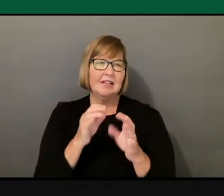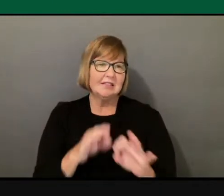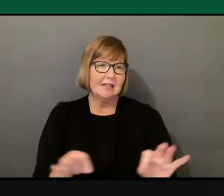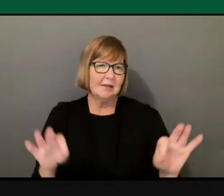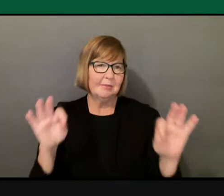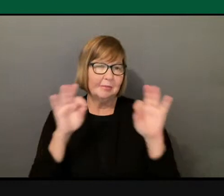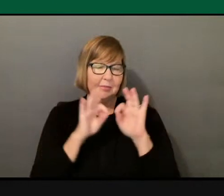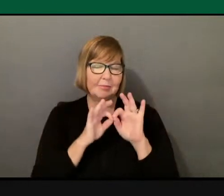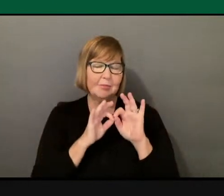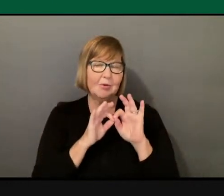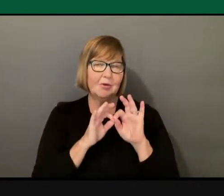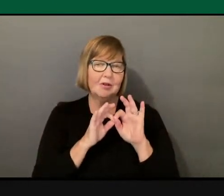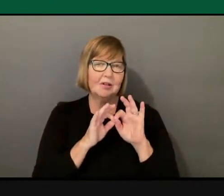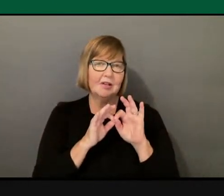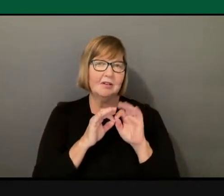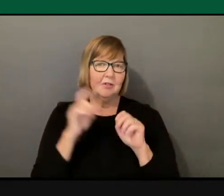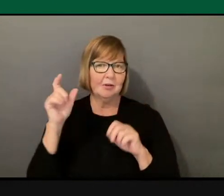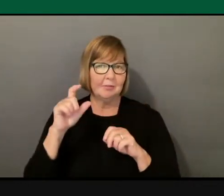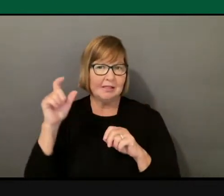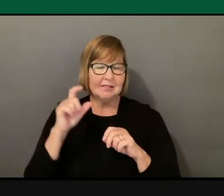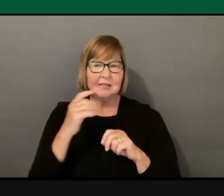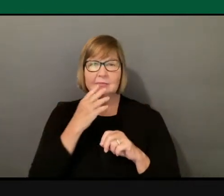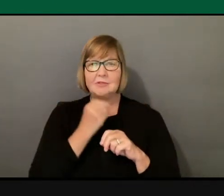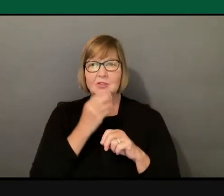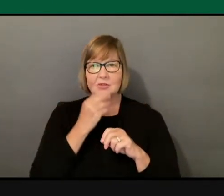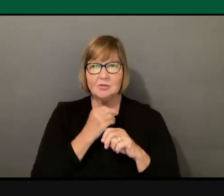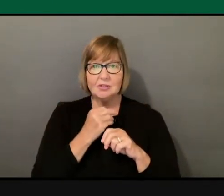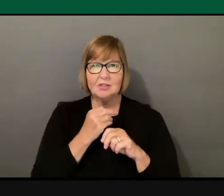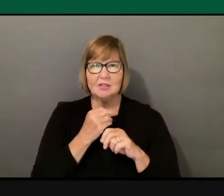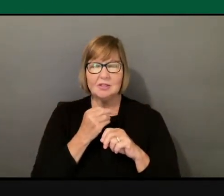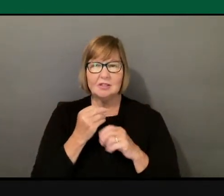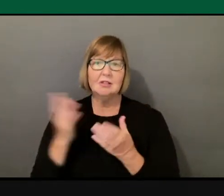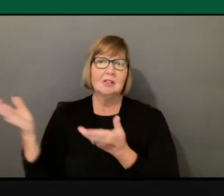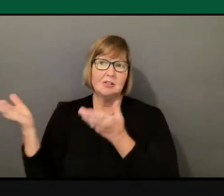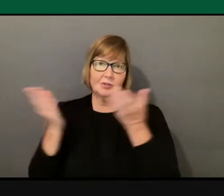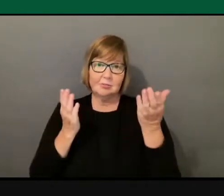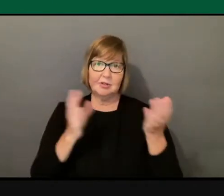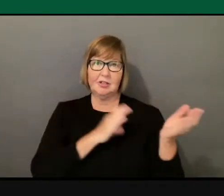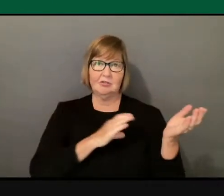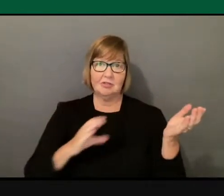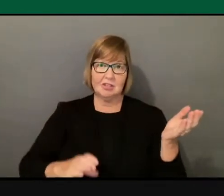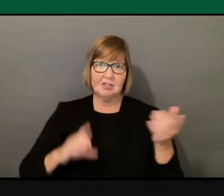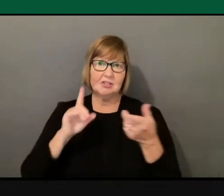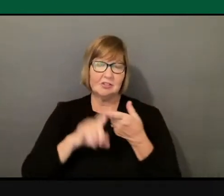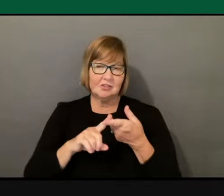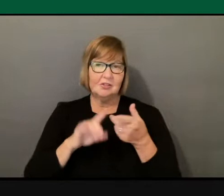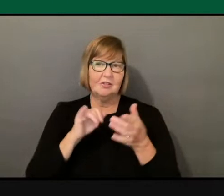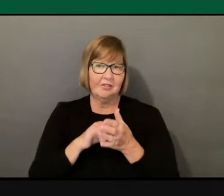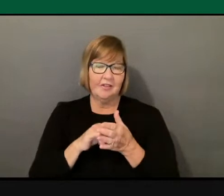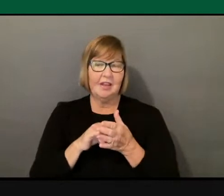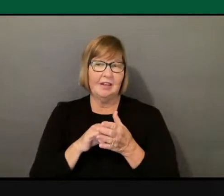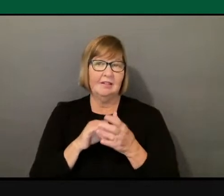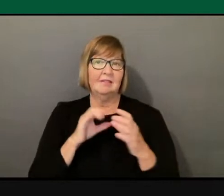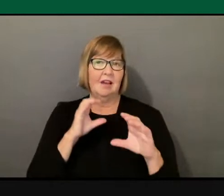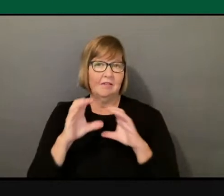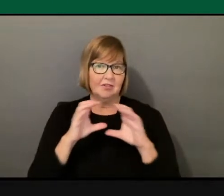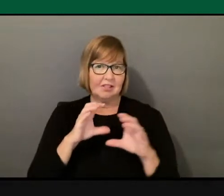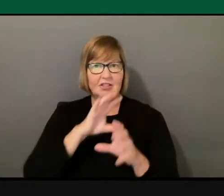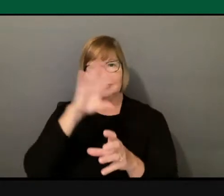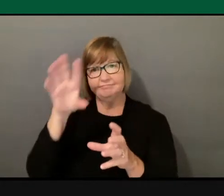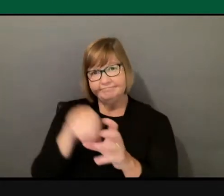like, for example, specifically in the Muslim Jewish realm, to bring Christians into the conversation, to bring everybody into the conversation, because